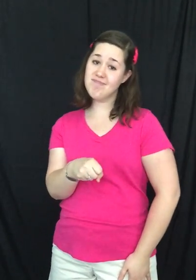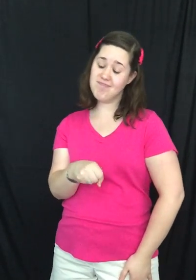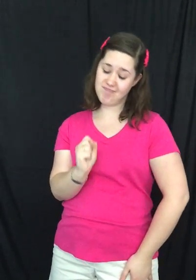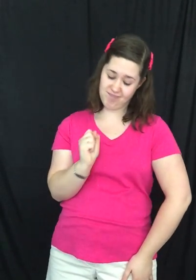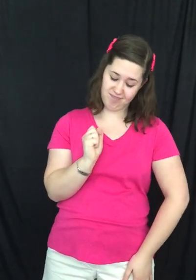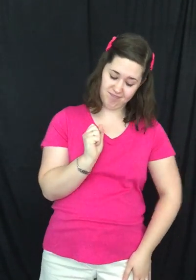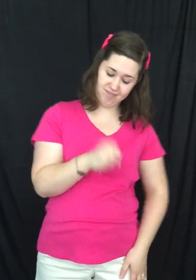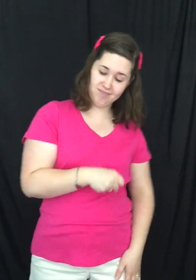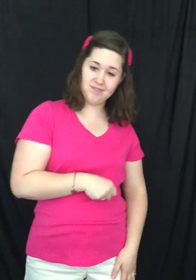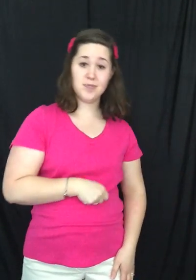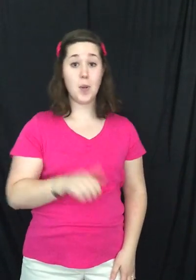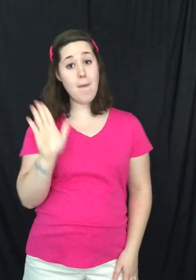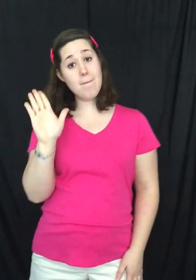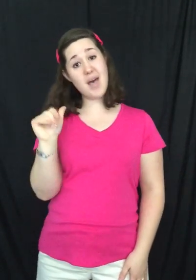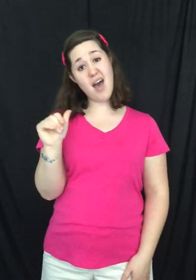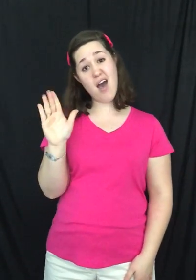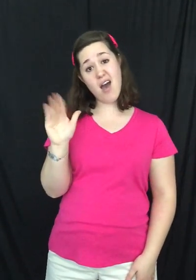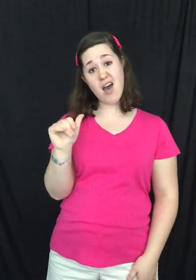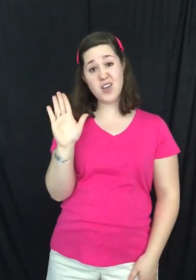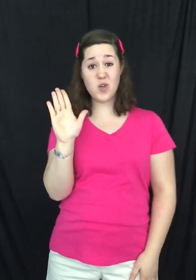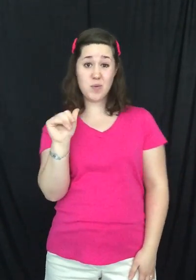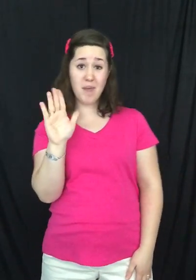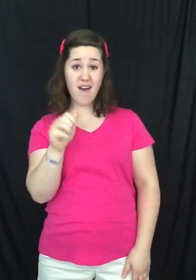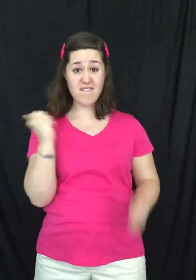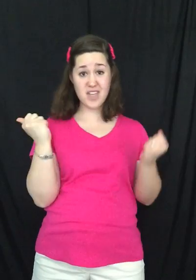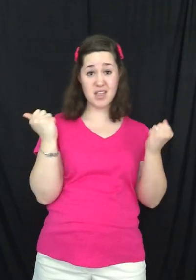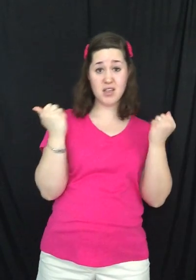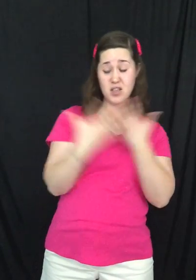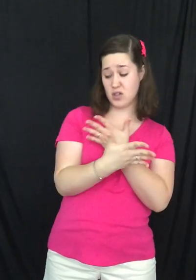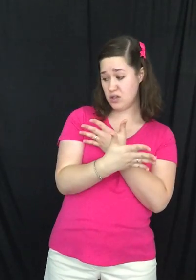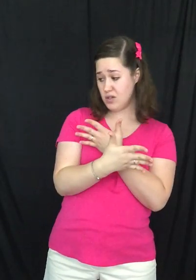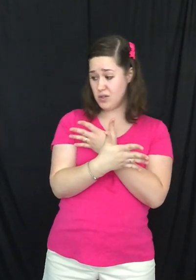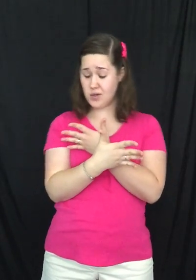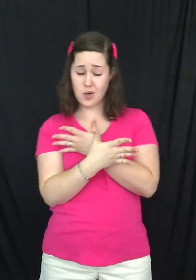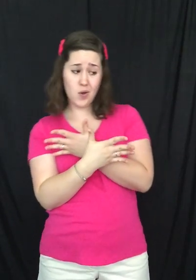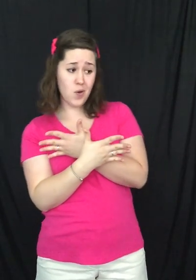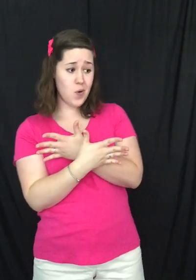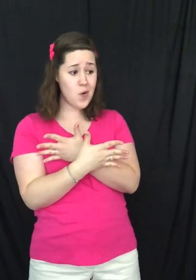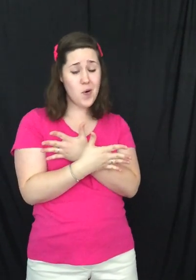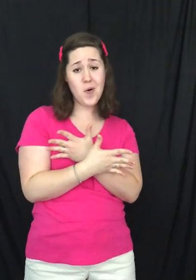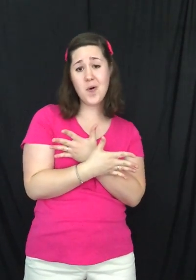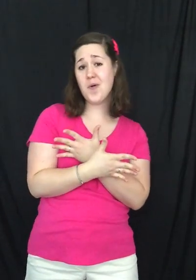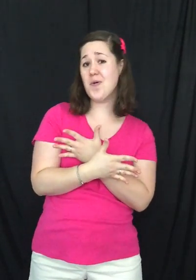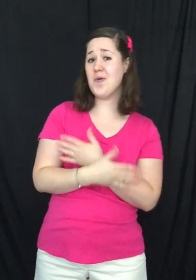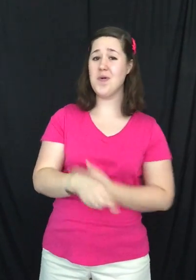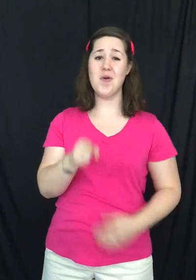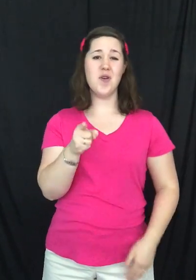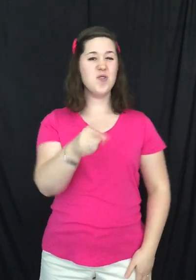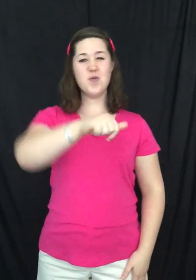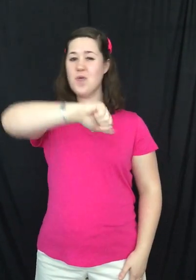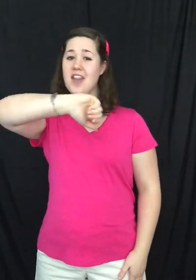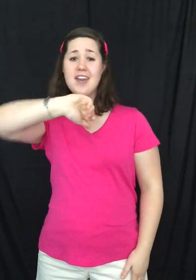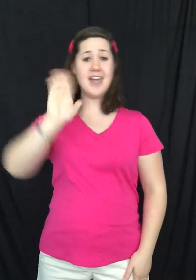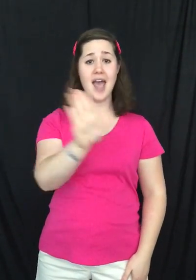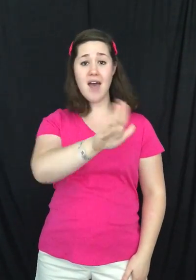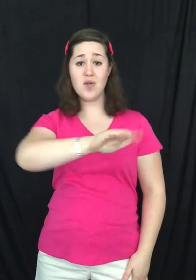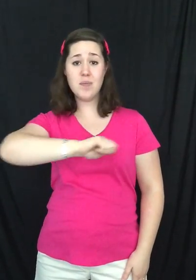Goodbye, goodbye fear You will never